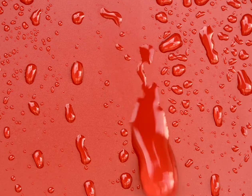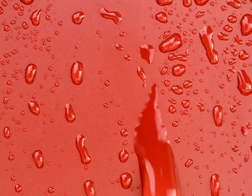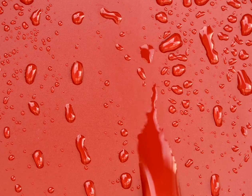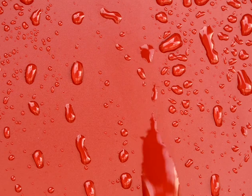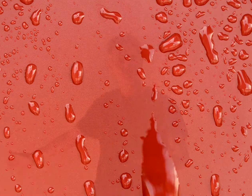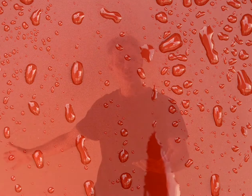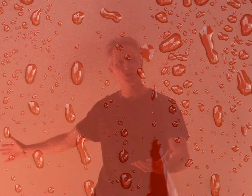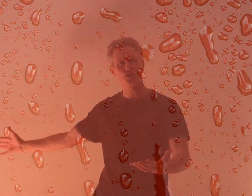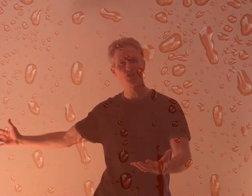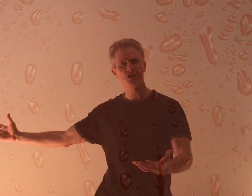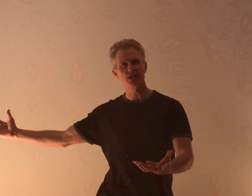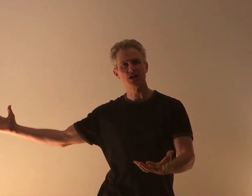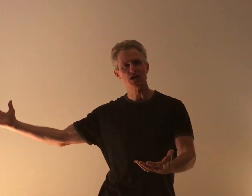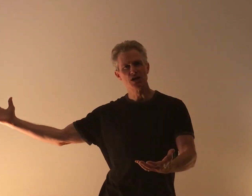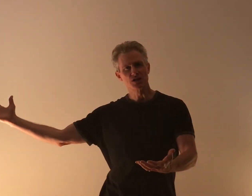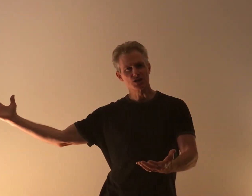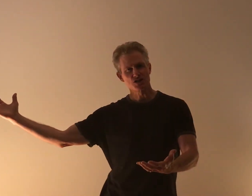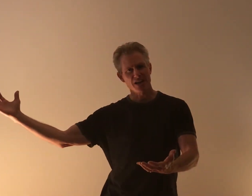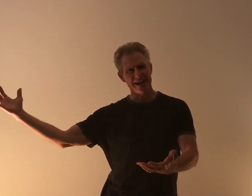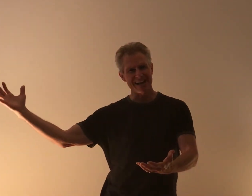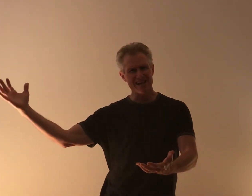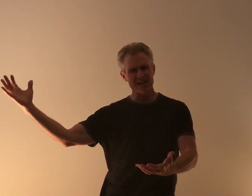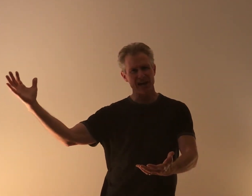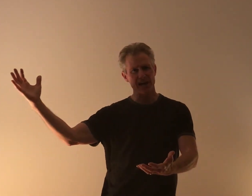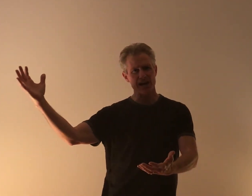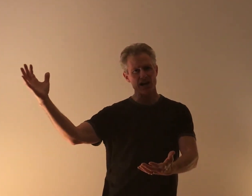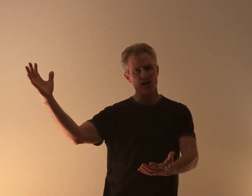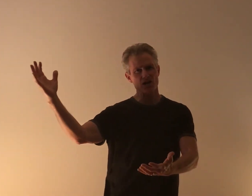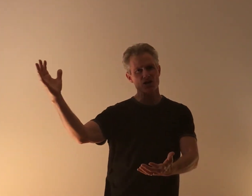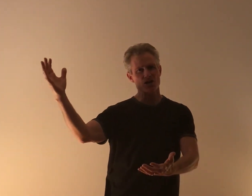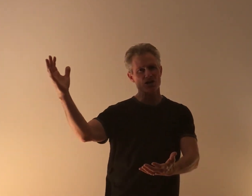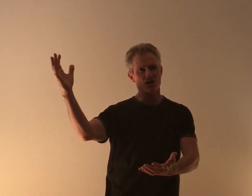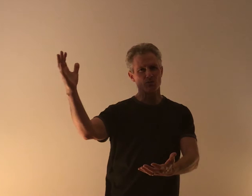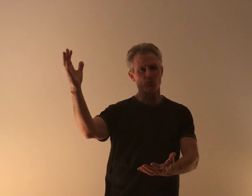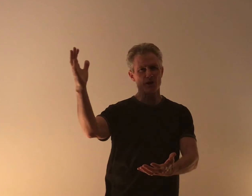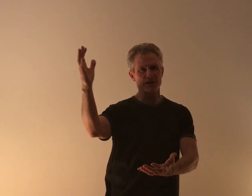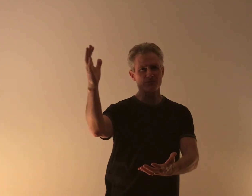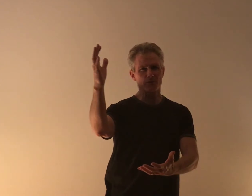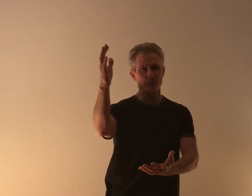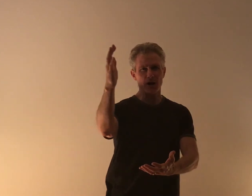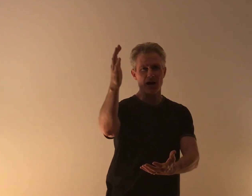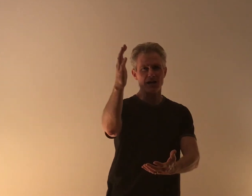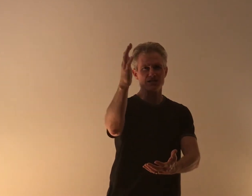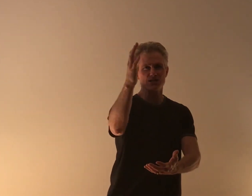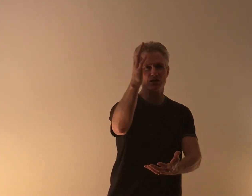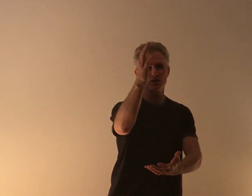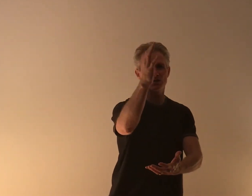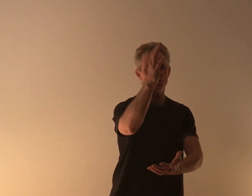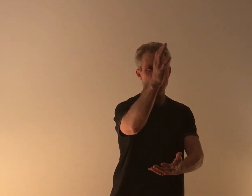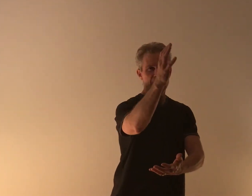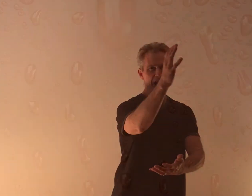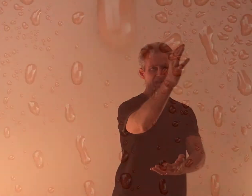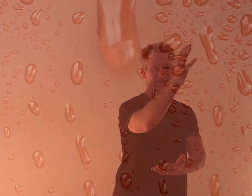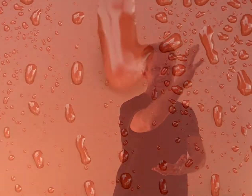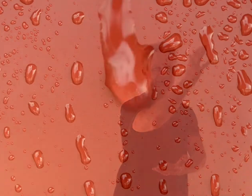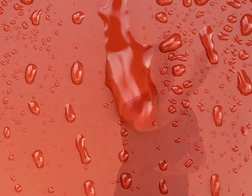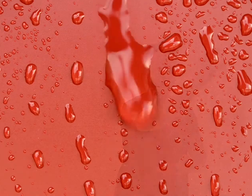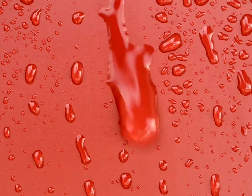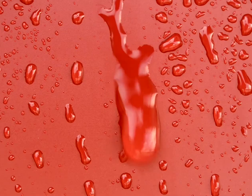of a journey To stay here And wait for my turn I need a big